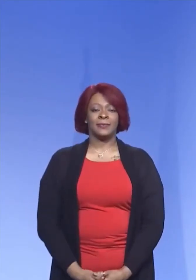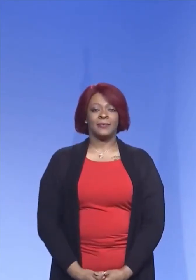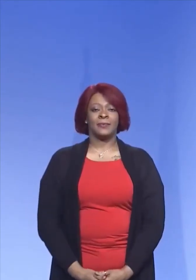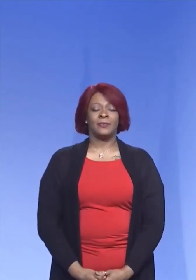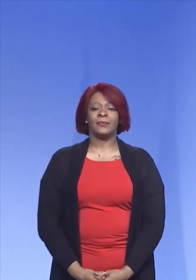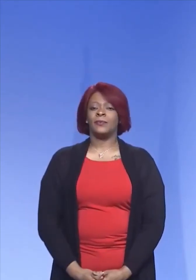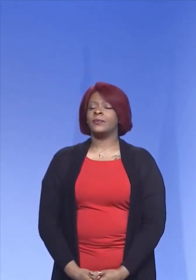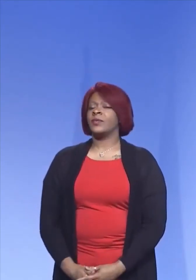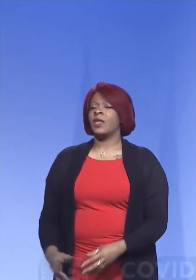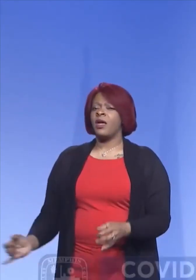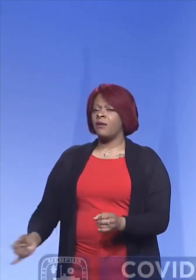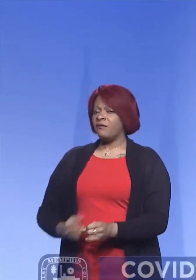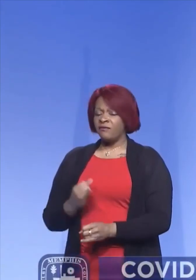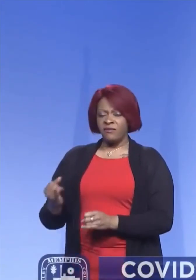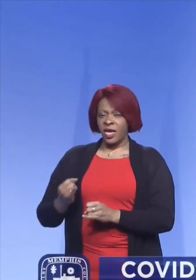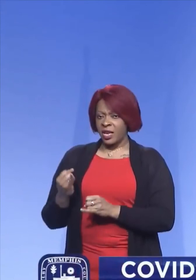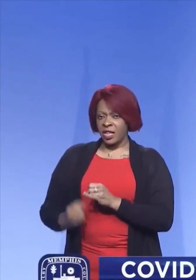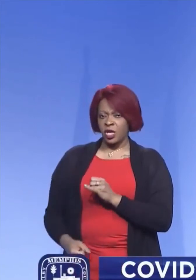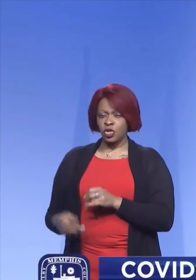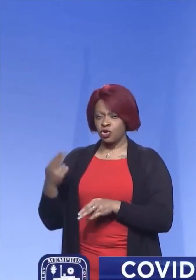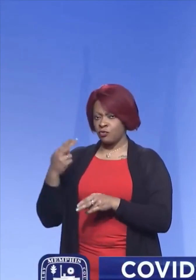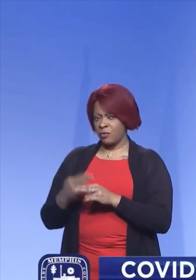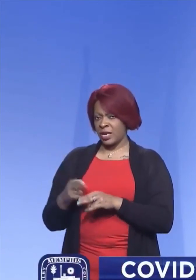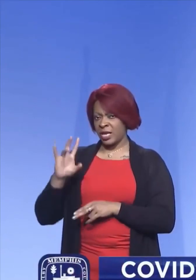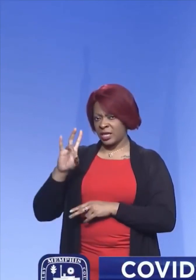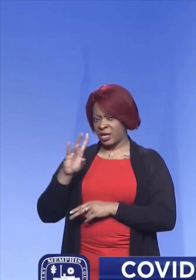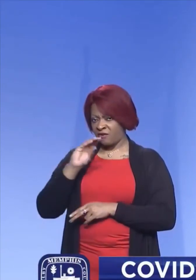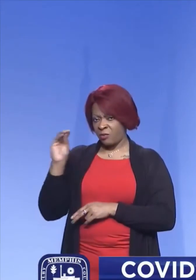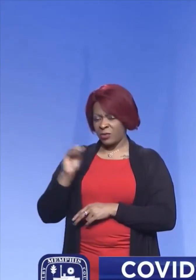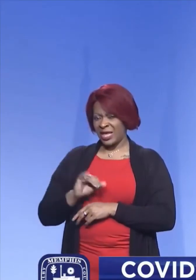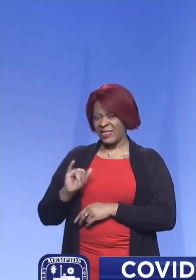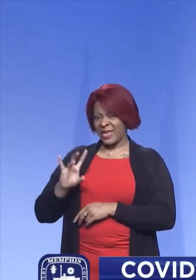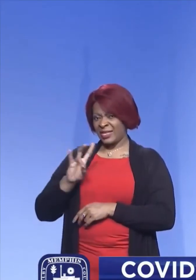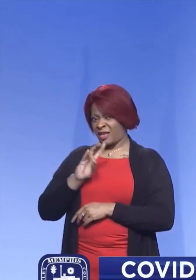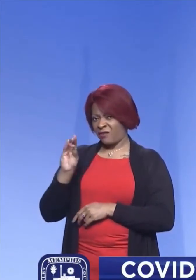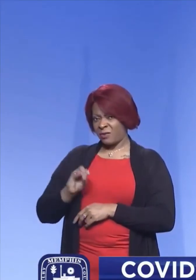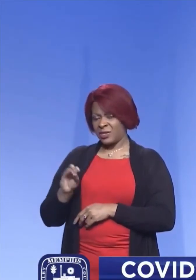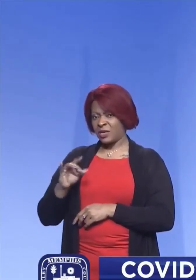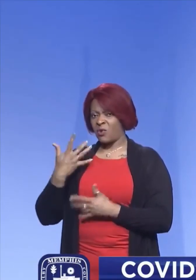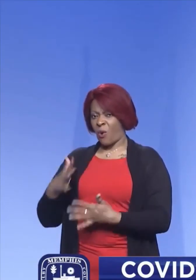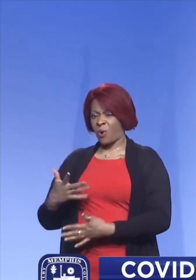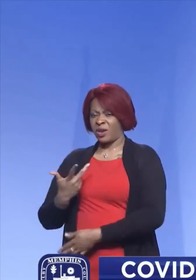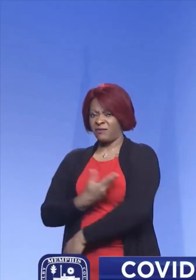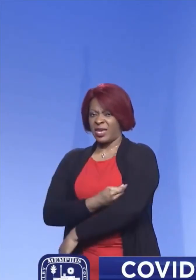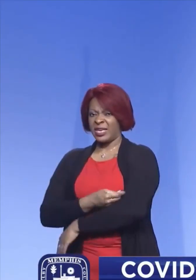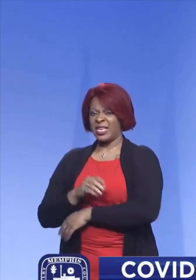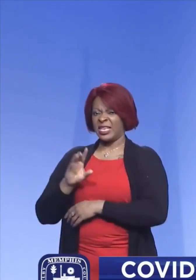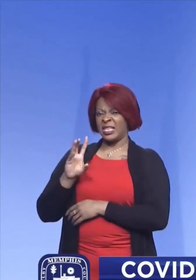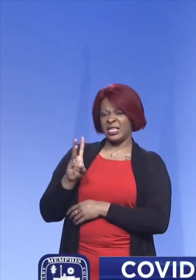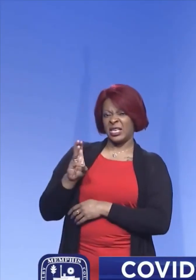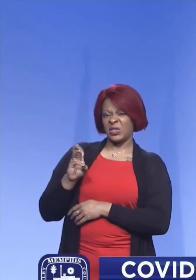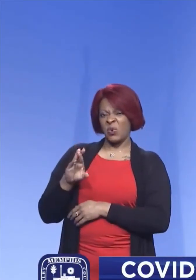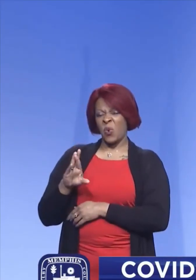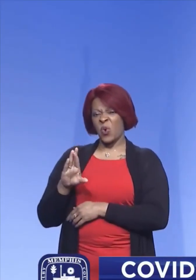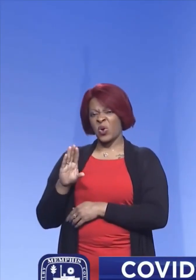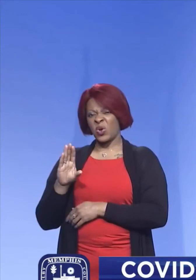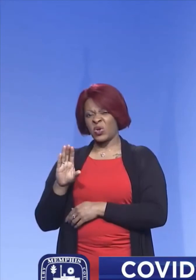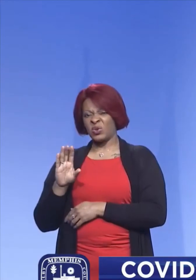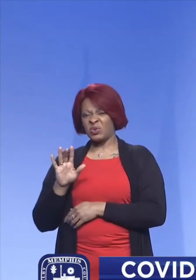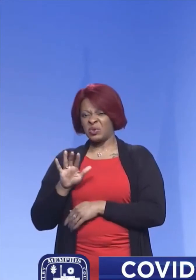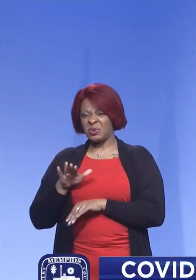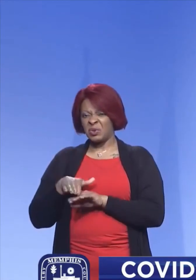And finally, um, you know, you mentioned the 7%. So 7% in, you know, six or so, or a little bit more,